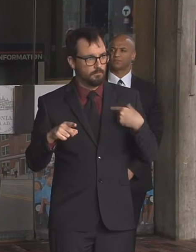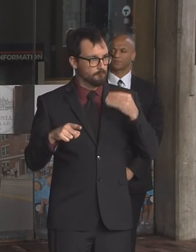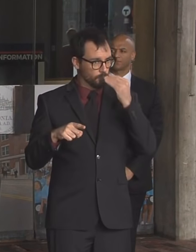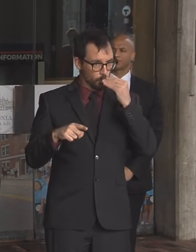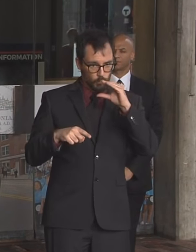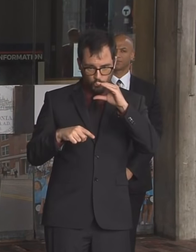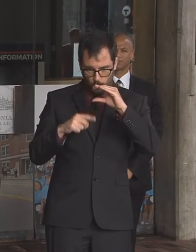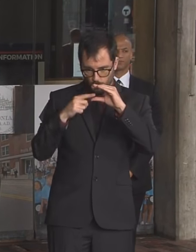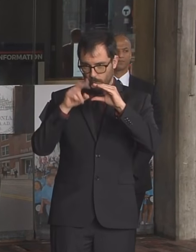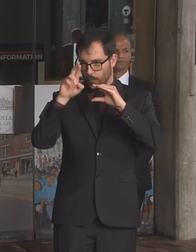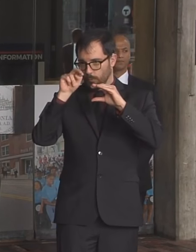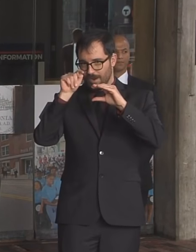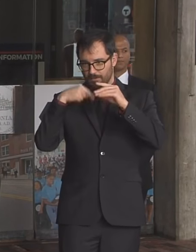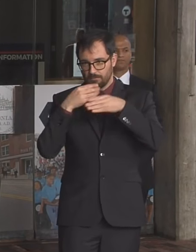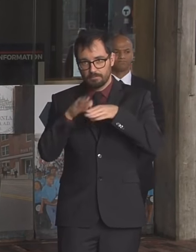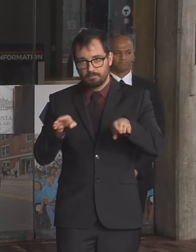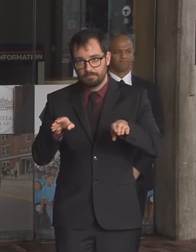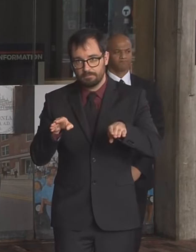all right thank you everybody